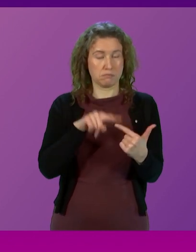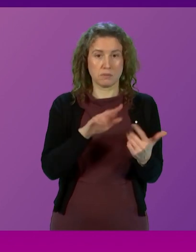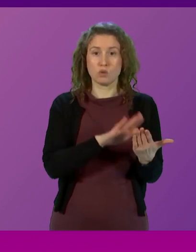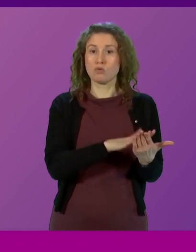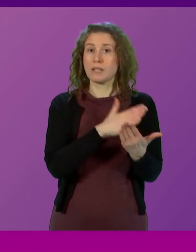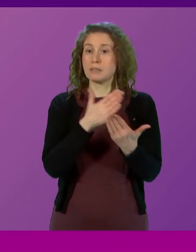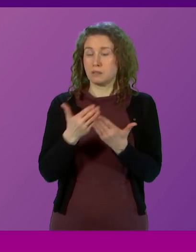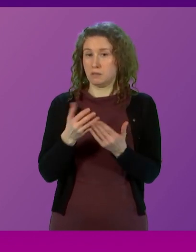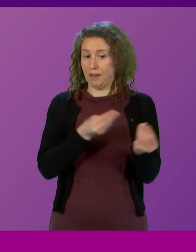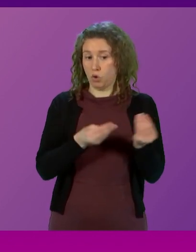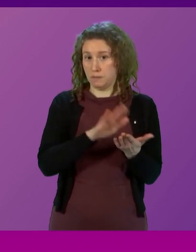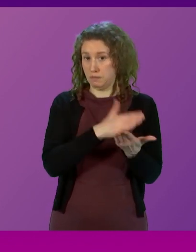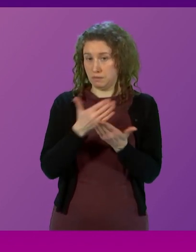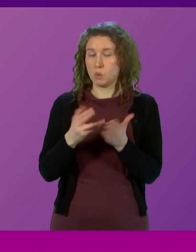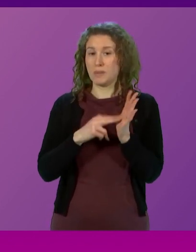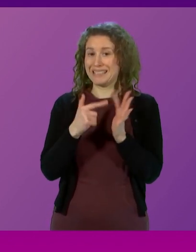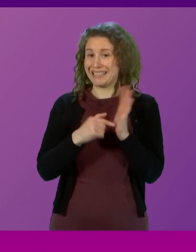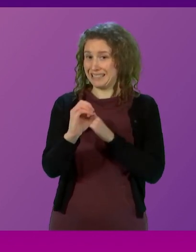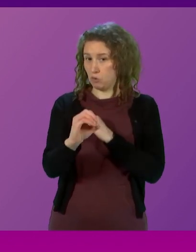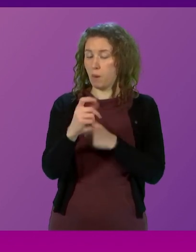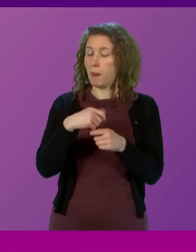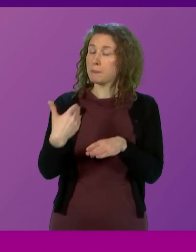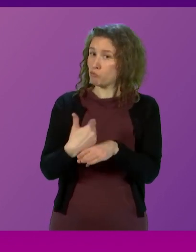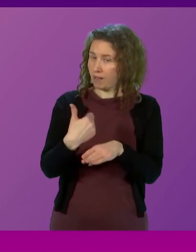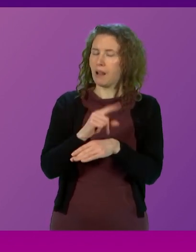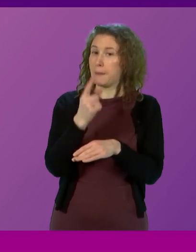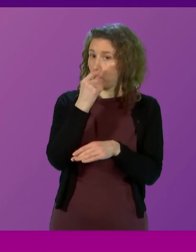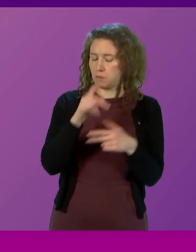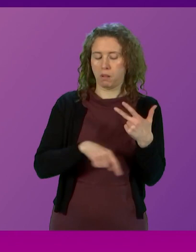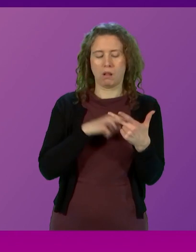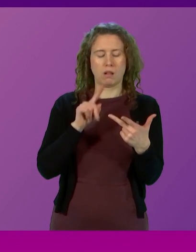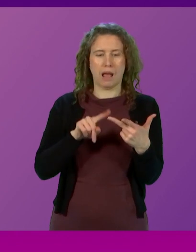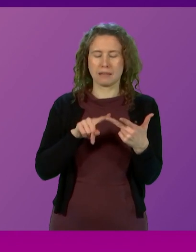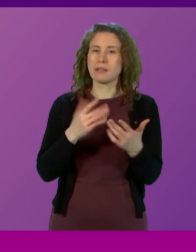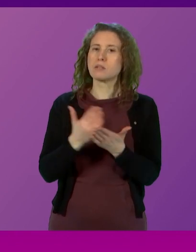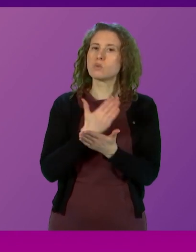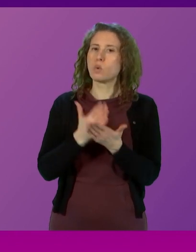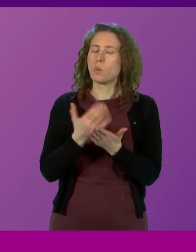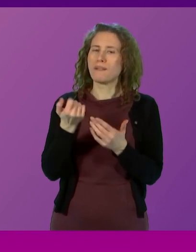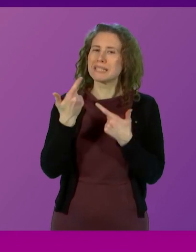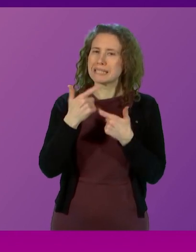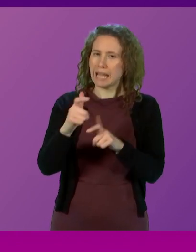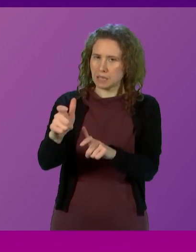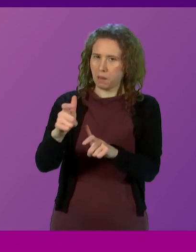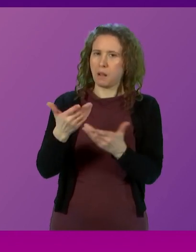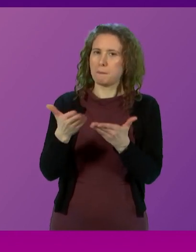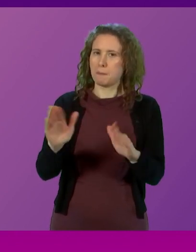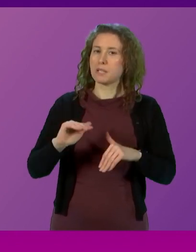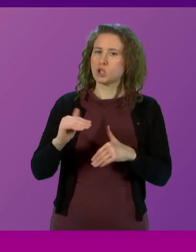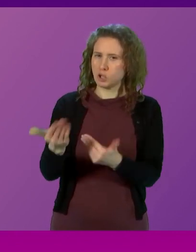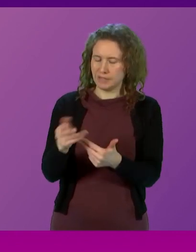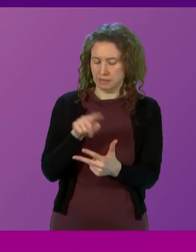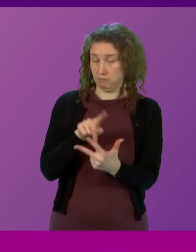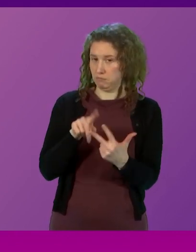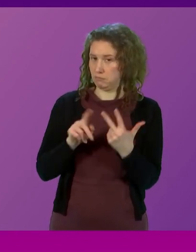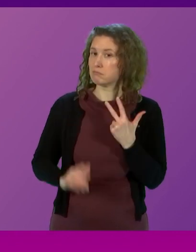of the economy to net zero practical and possible and on ensuring we have sustainable public services. So